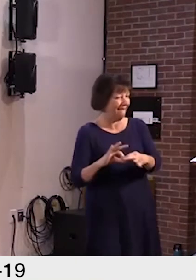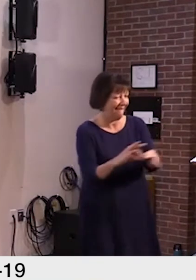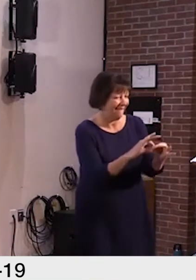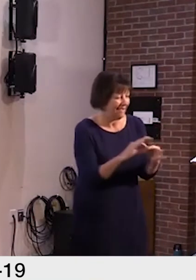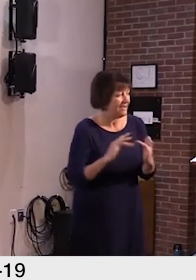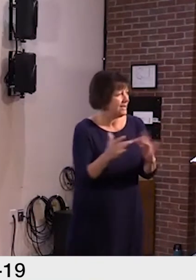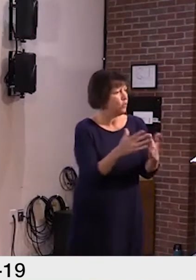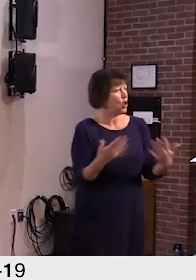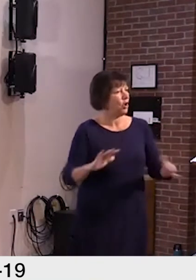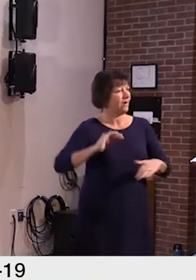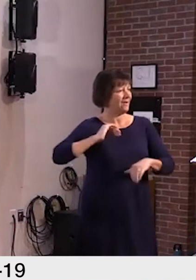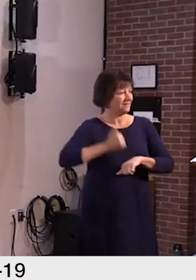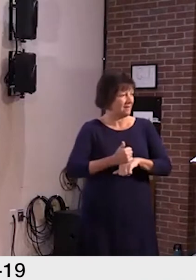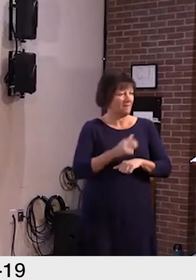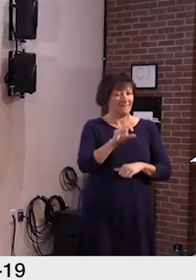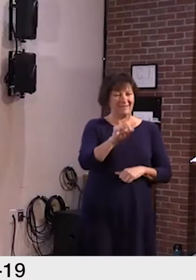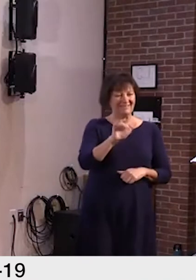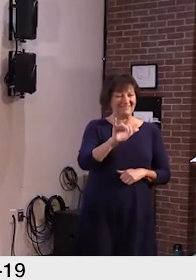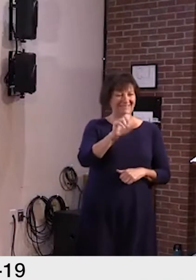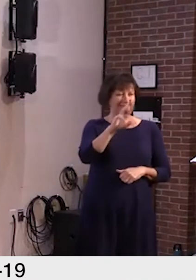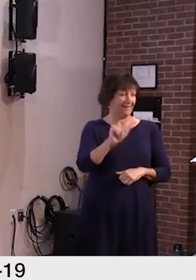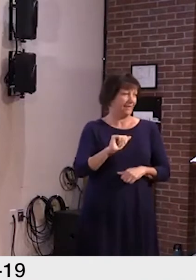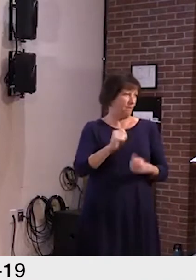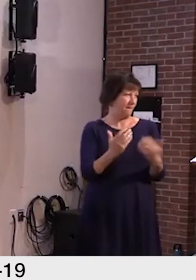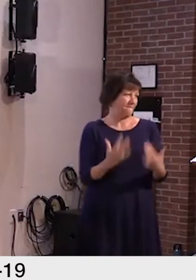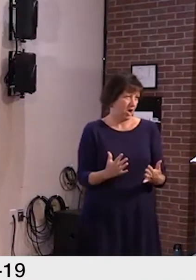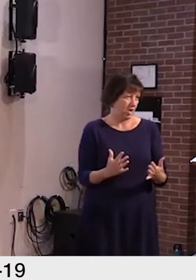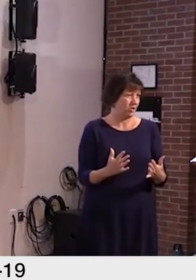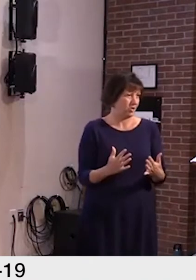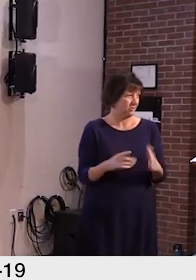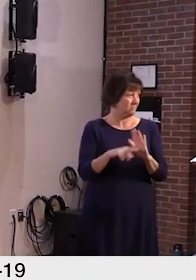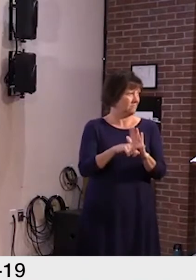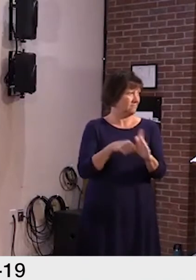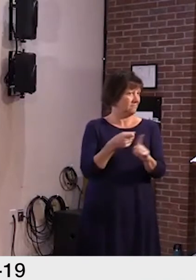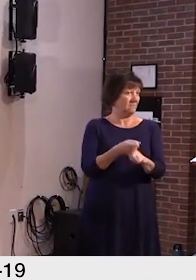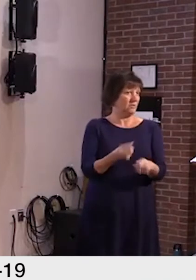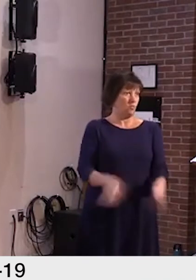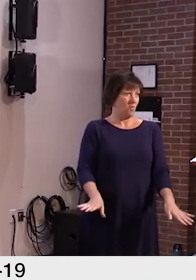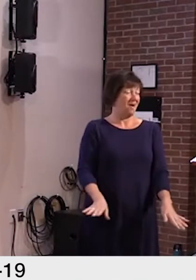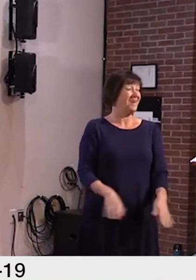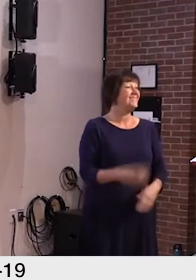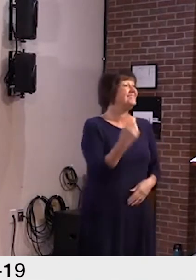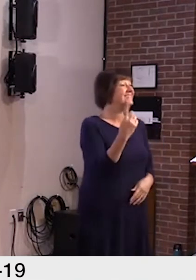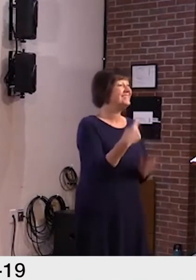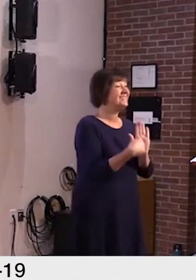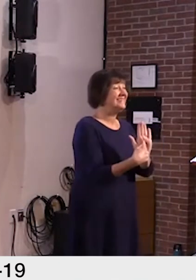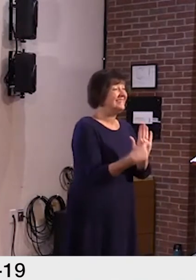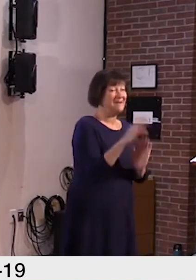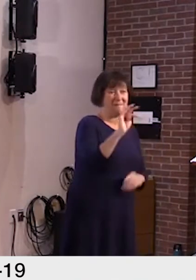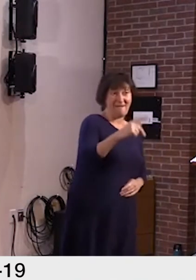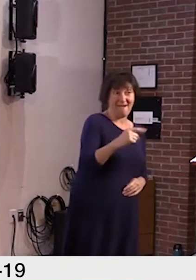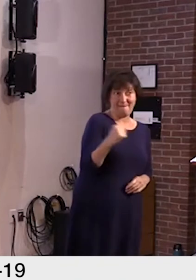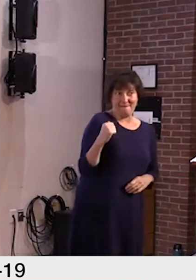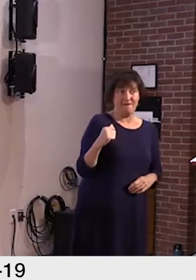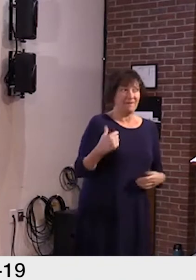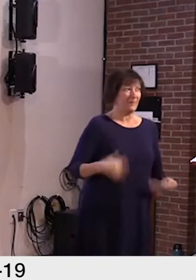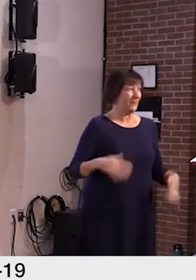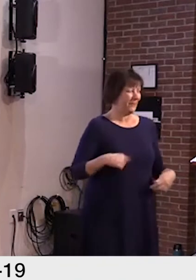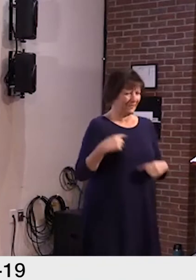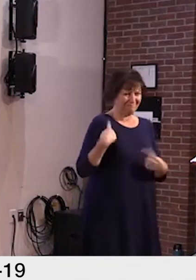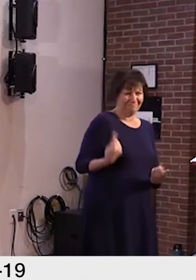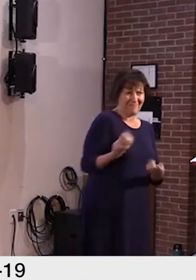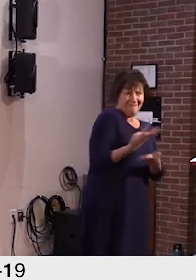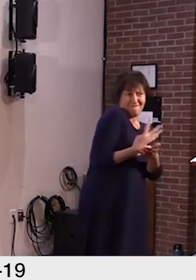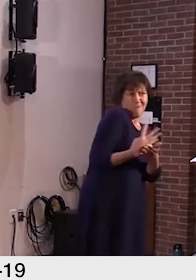care providers. I'd like to take a moment to talk about the map behind me. I'm proud to report that in just